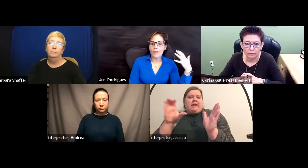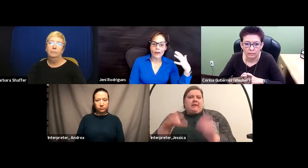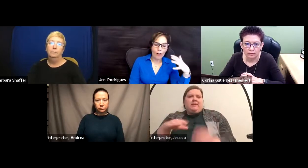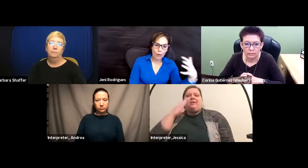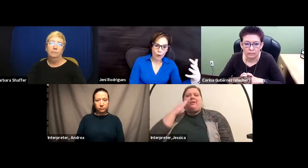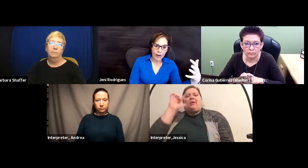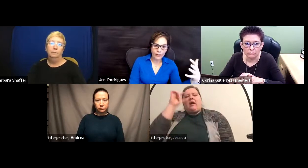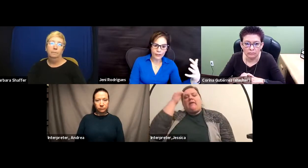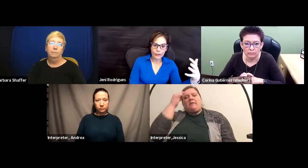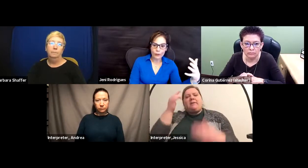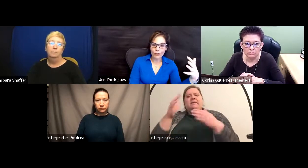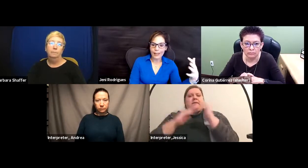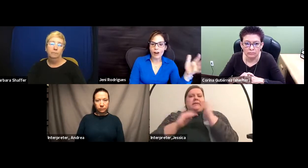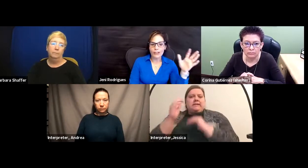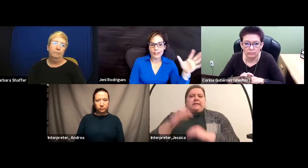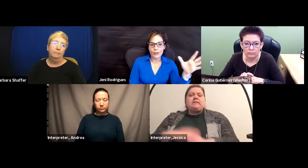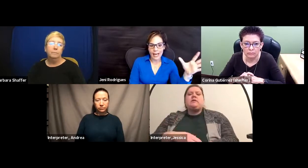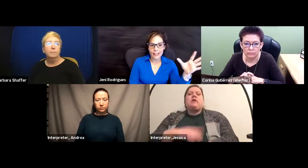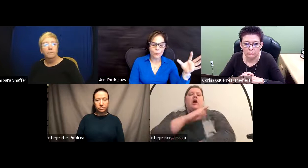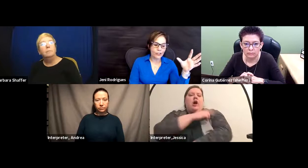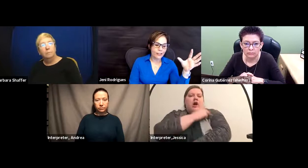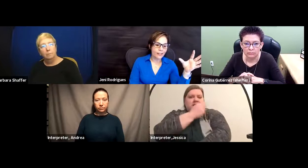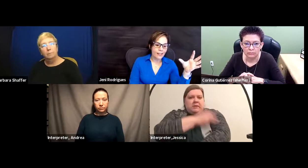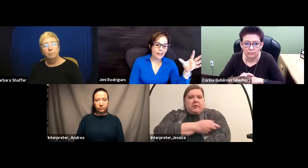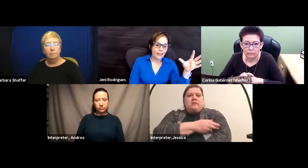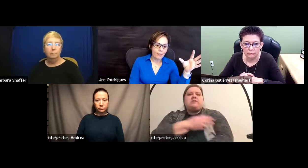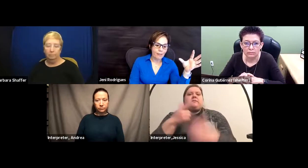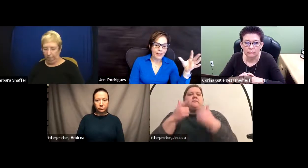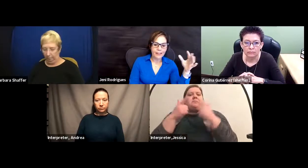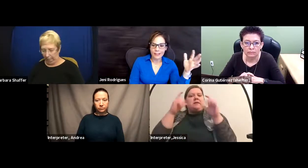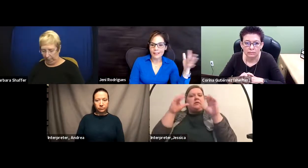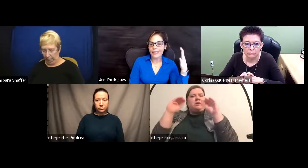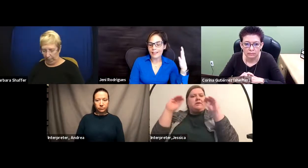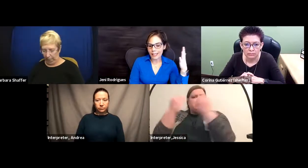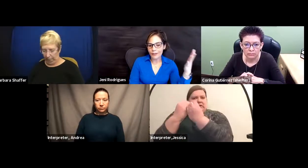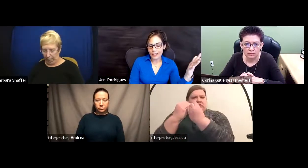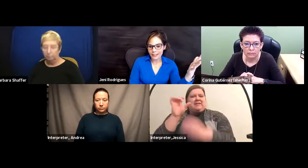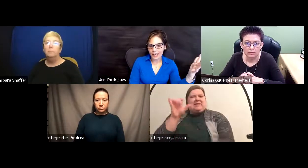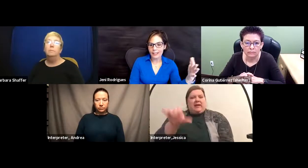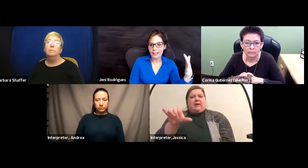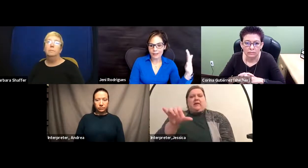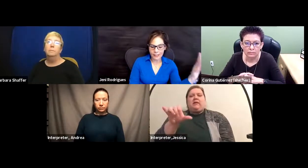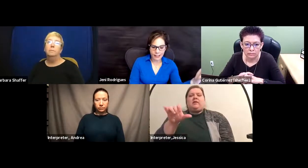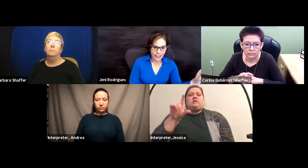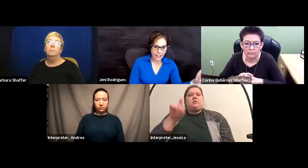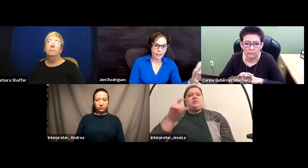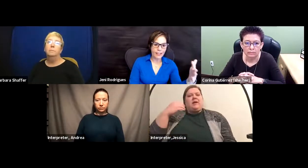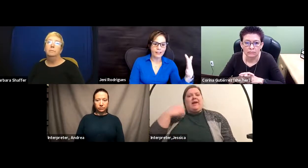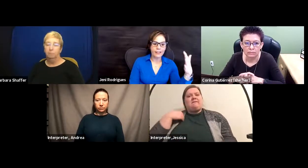they're all required to provide auxiliary aids, which is assistance, like Karina said, assistive listening devices,